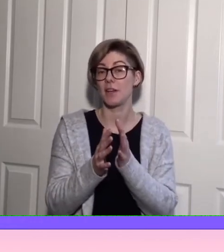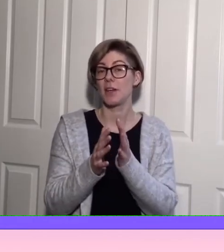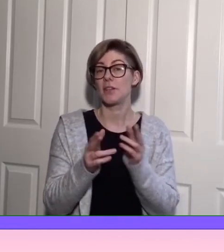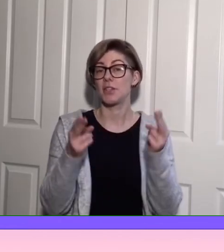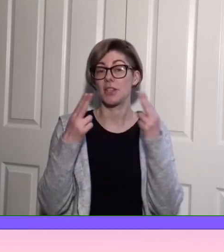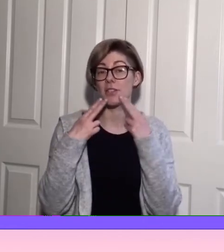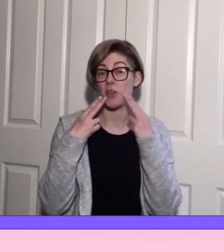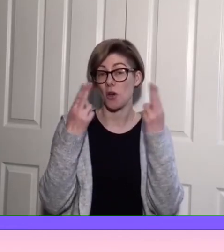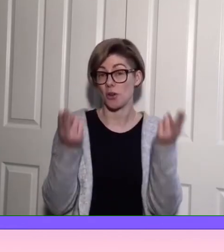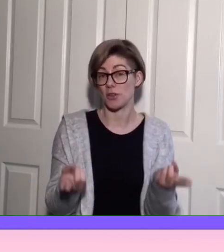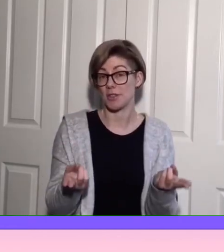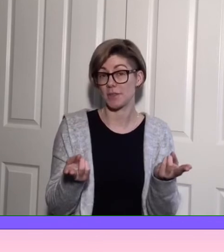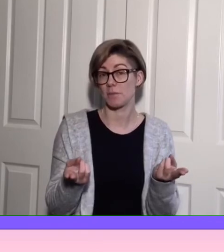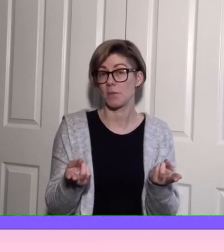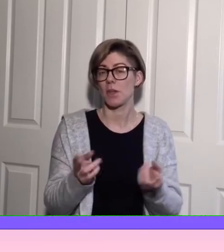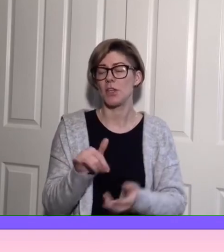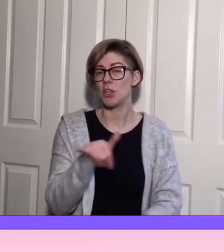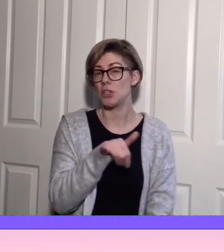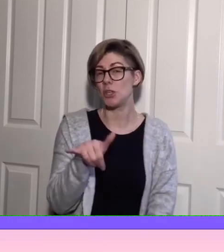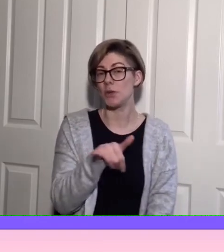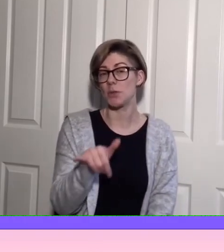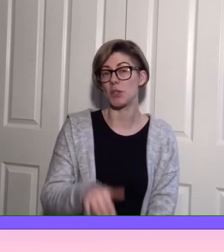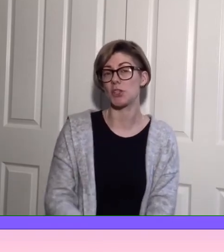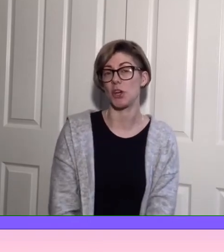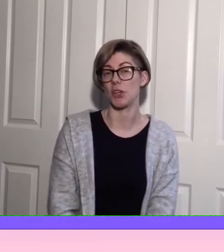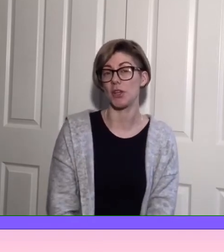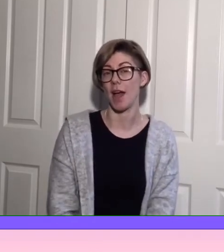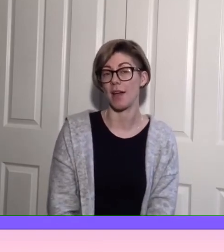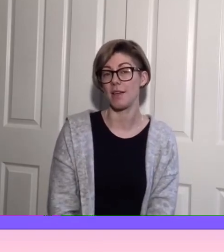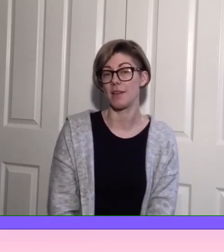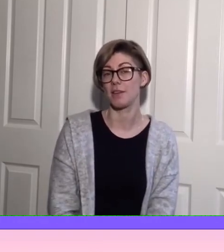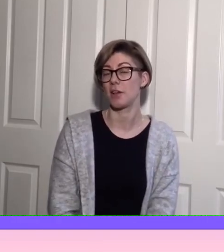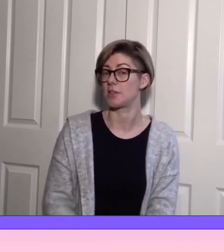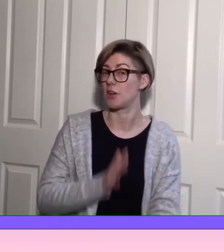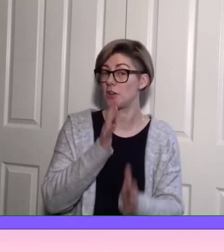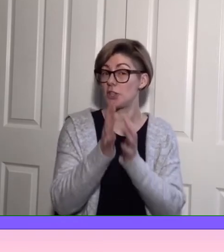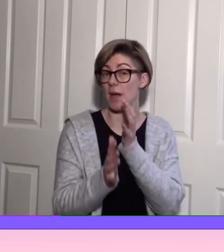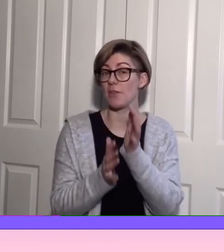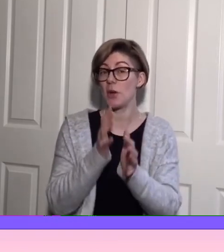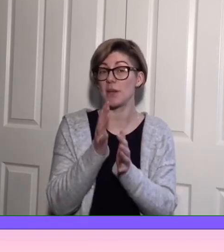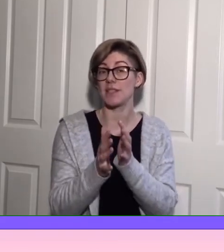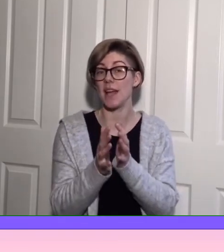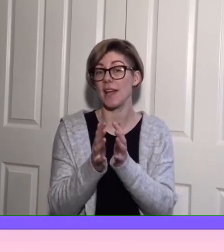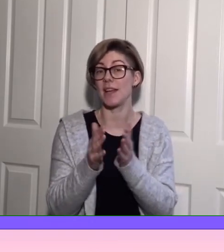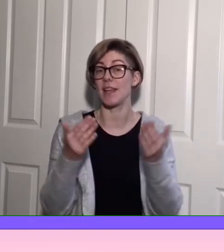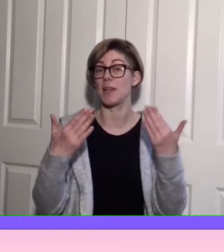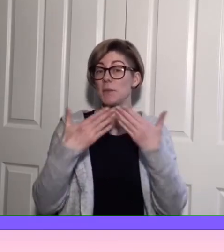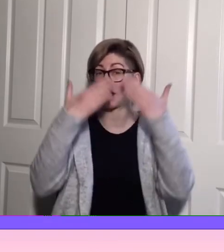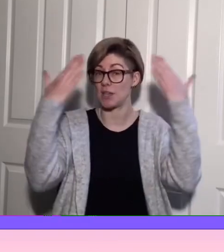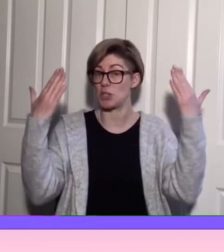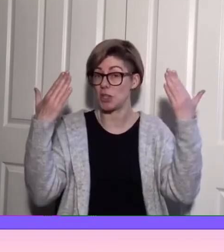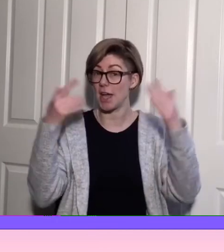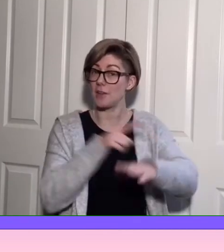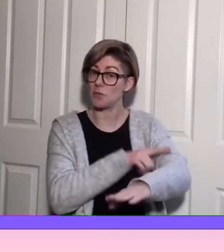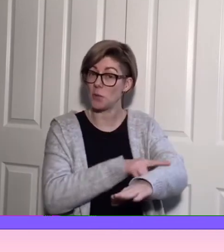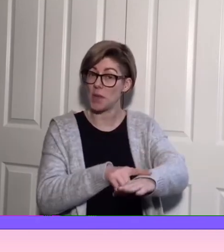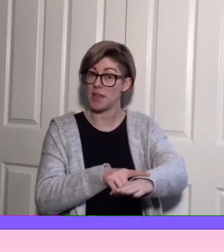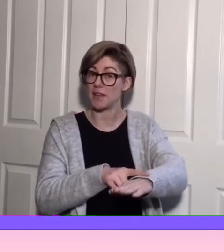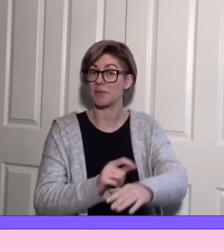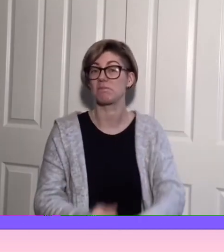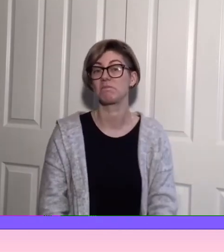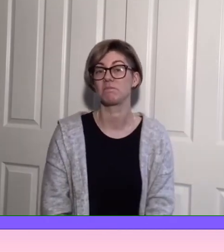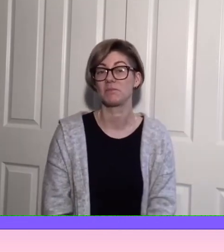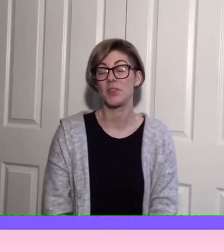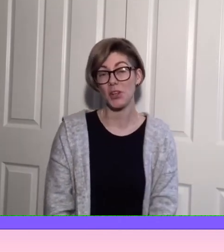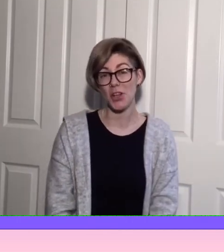to the songs you can choose which song you like as long as you have a go at signing each day of the